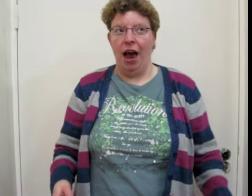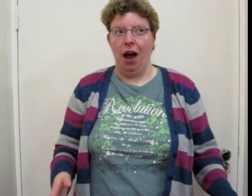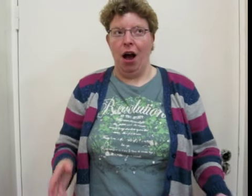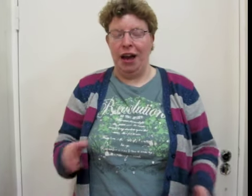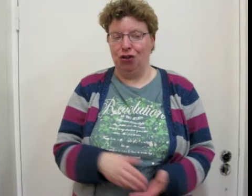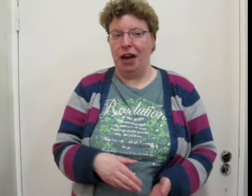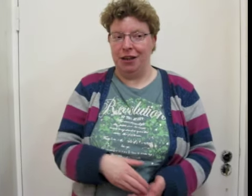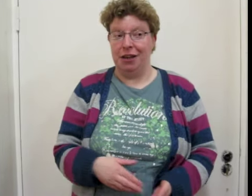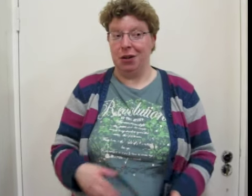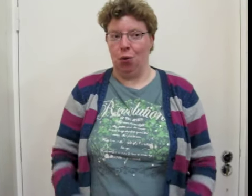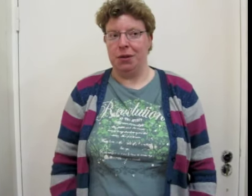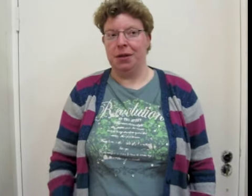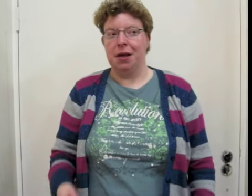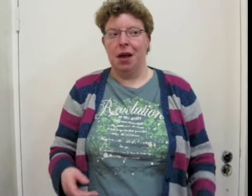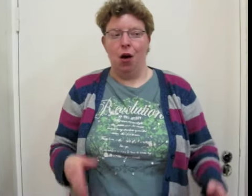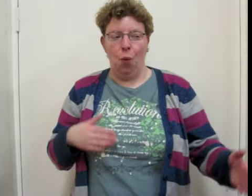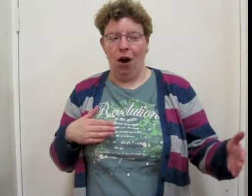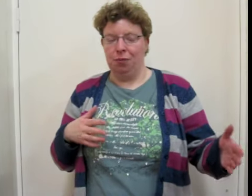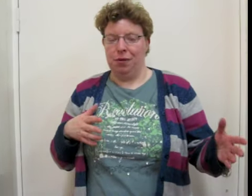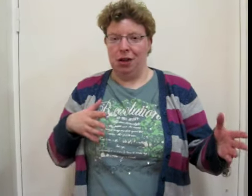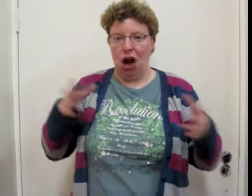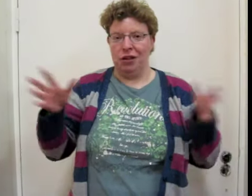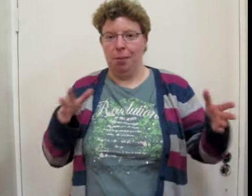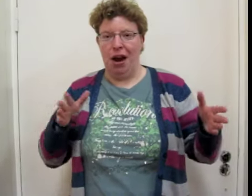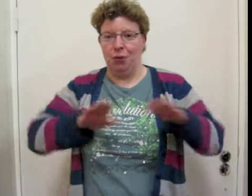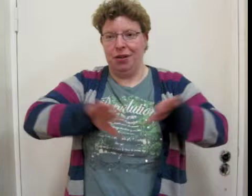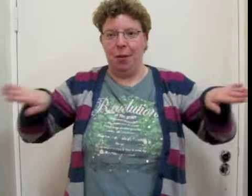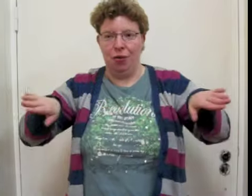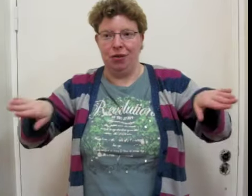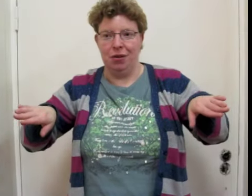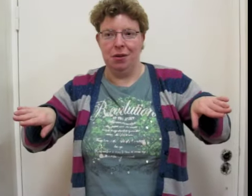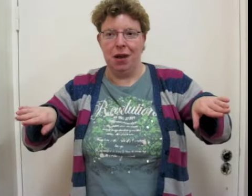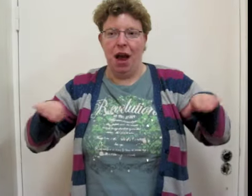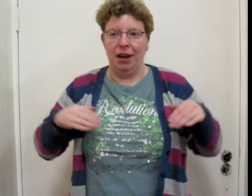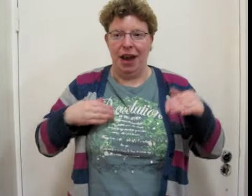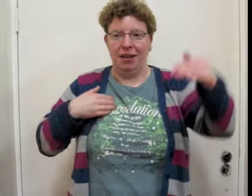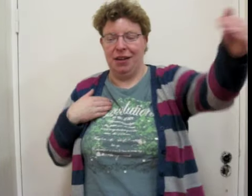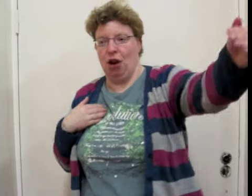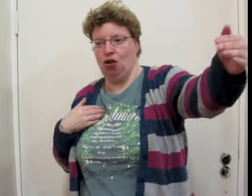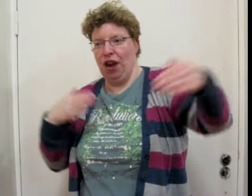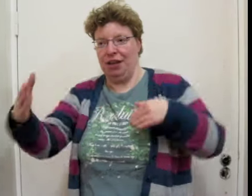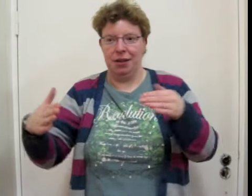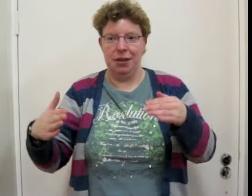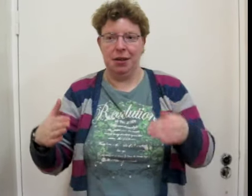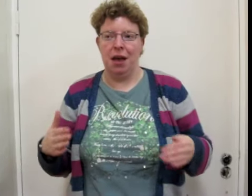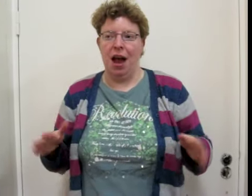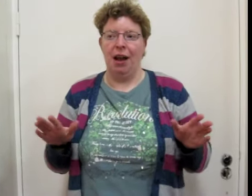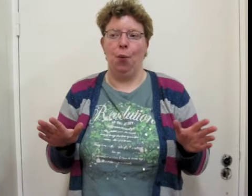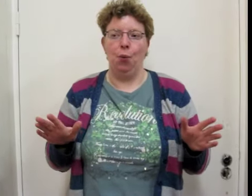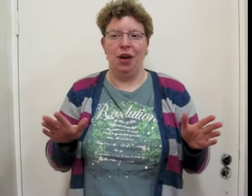I enjoyed the discos where the girls and boys were separate and they had to sit at other ends. When we